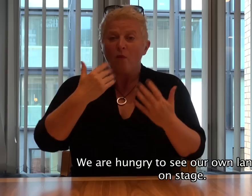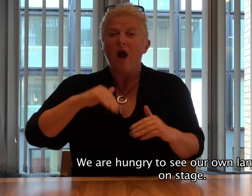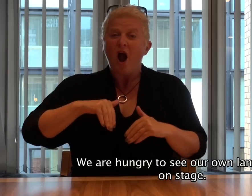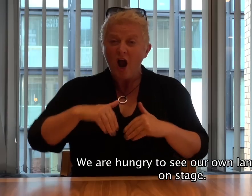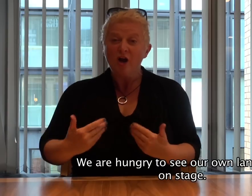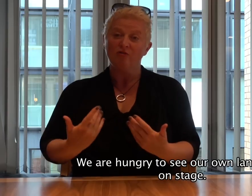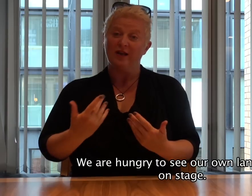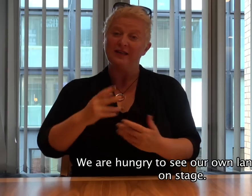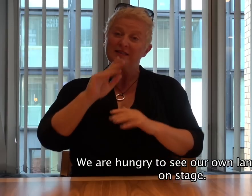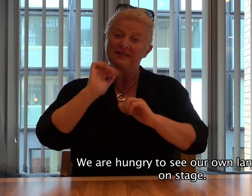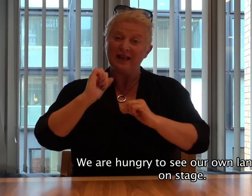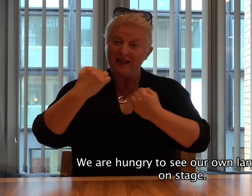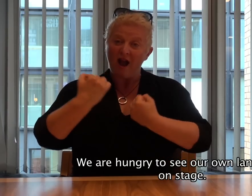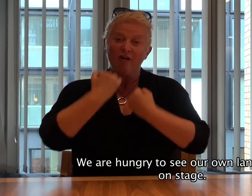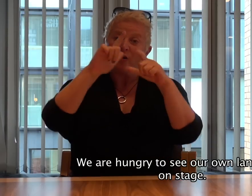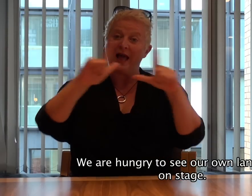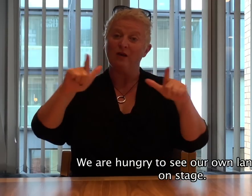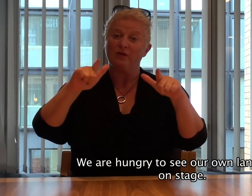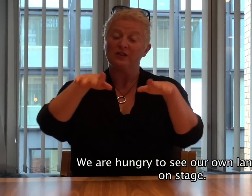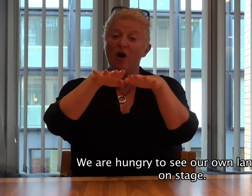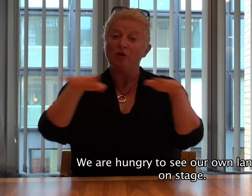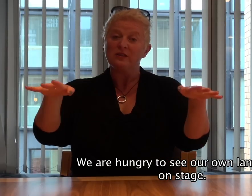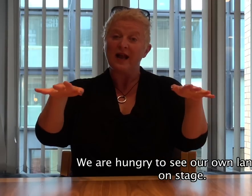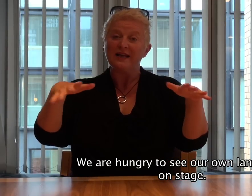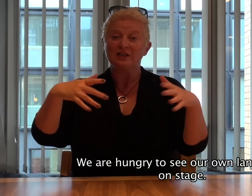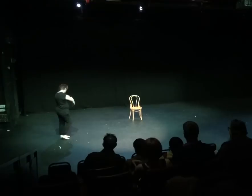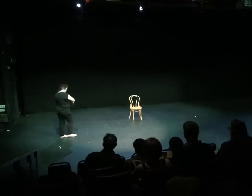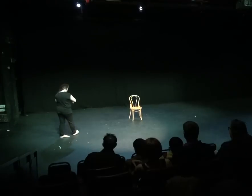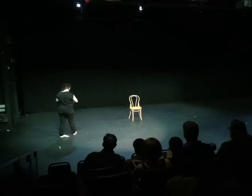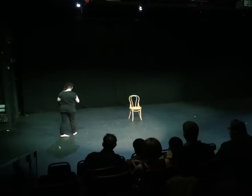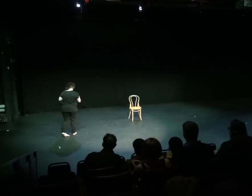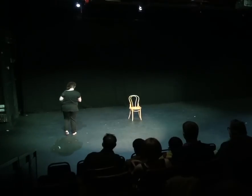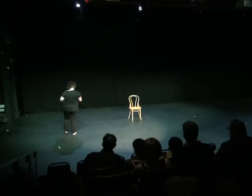We're hungry to see our own language on stage.